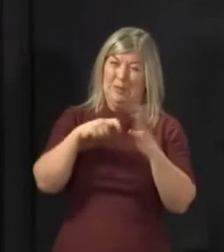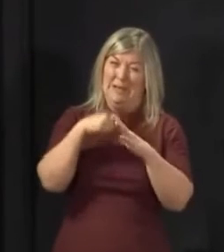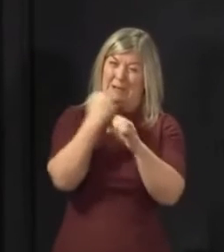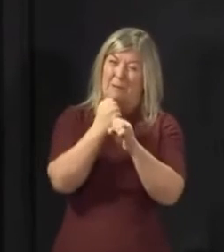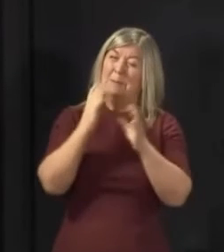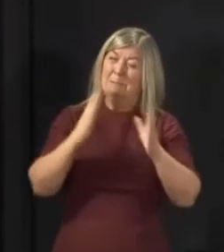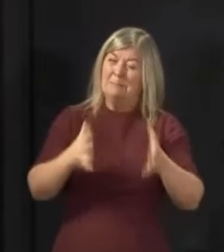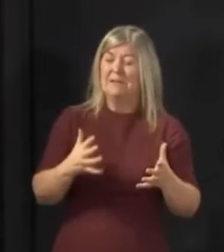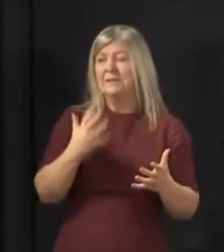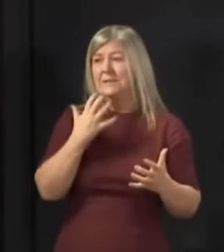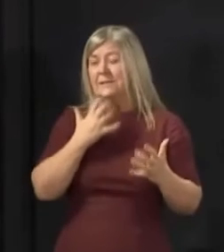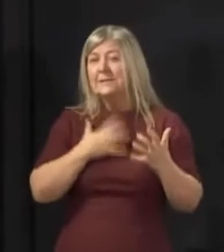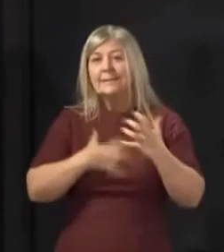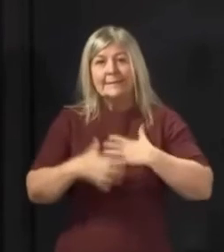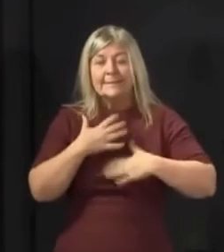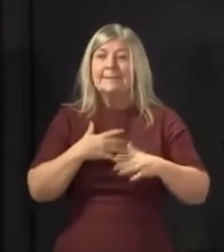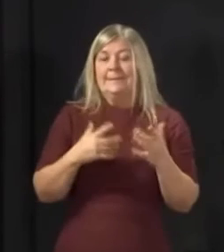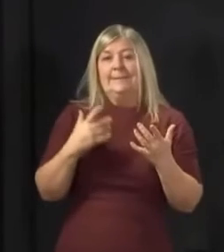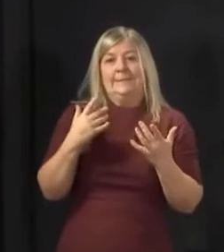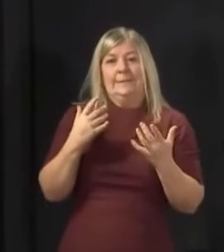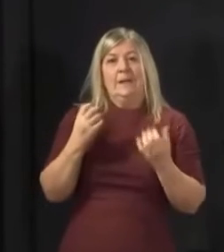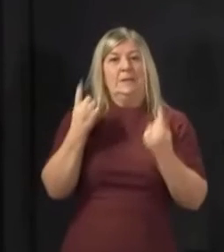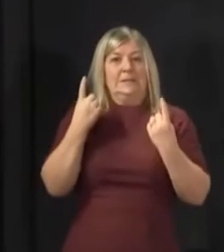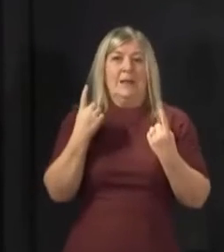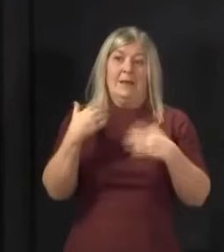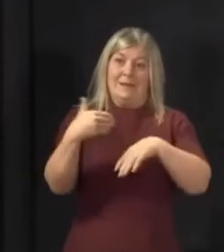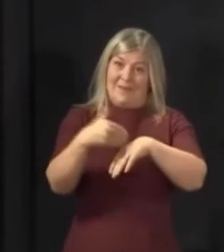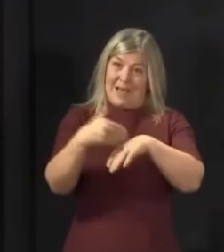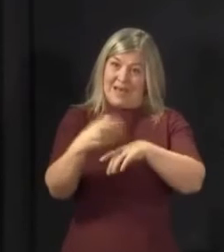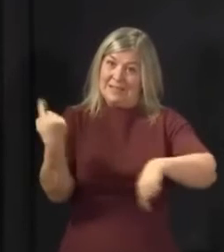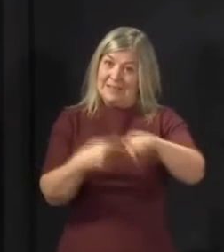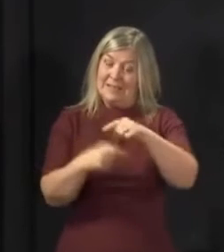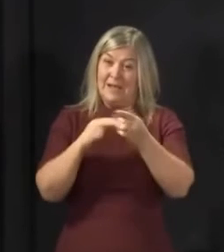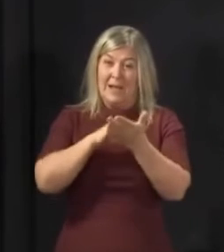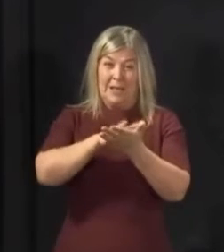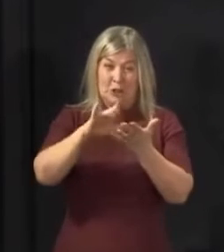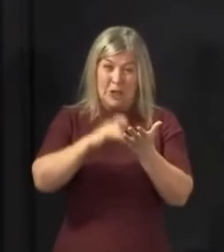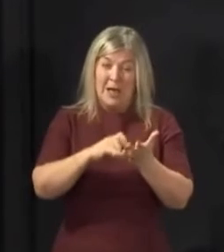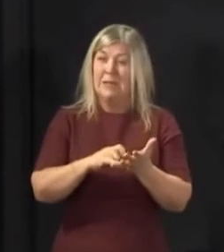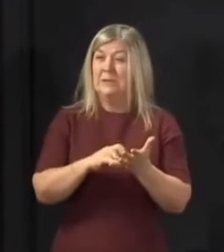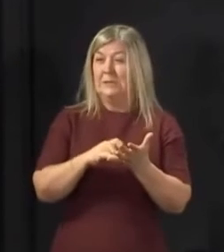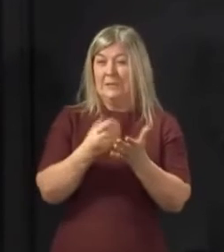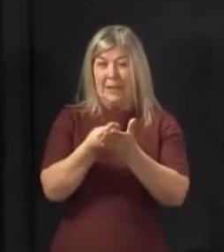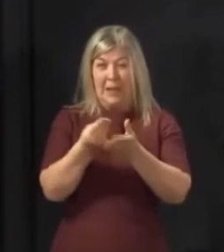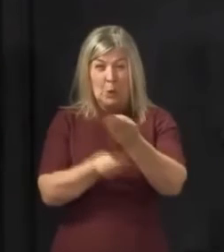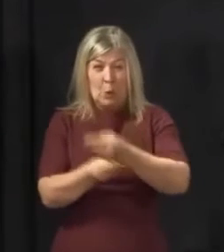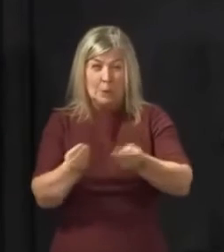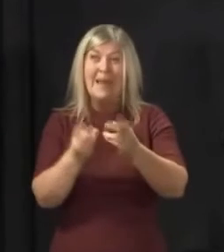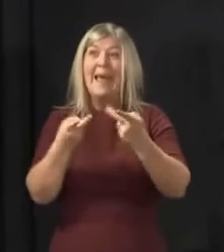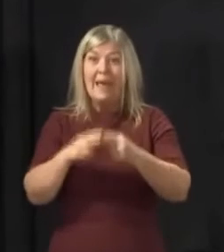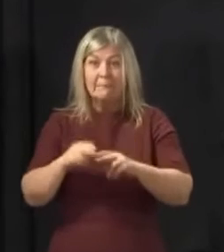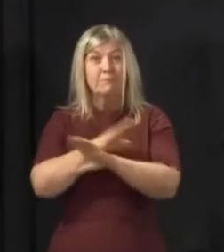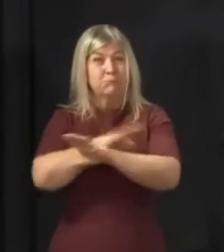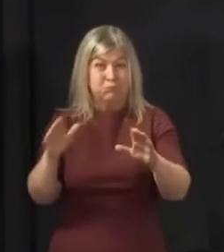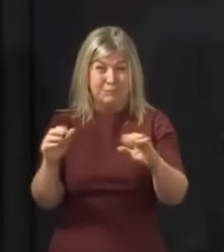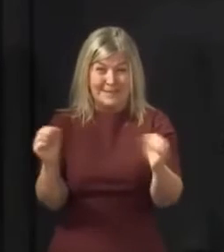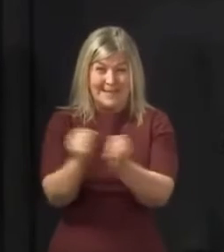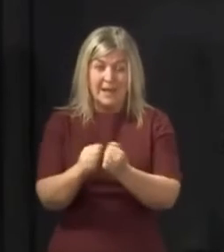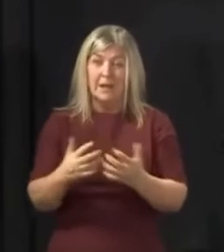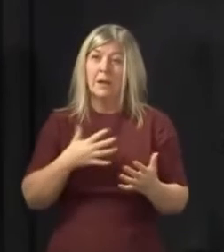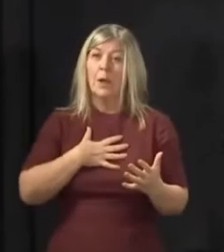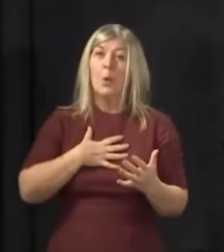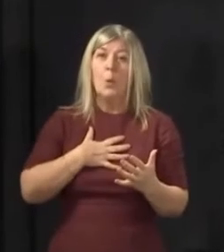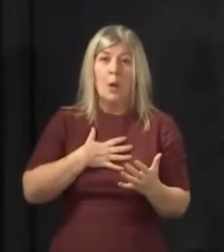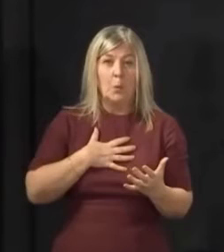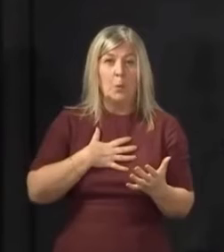understand the implications for the NHS and across the economy if there is no deal agreed. In terms of the NHS, which I haven't